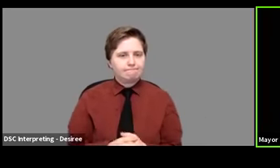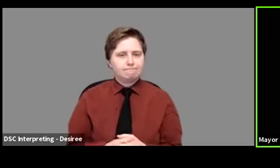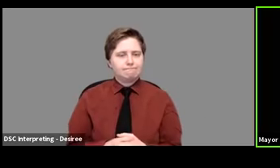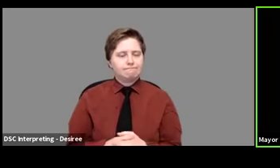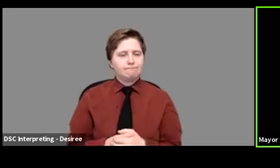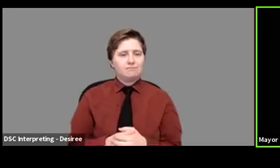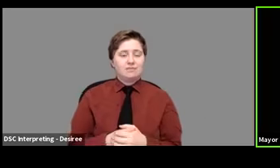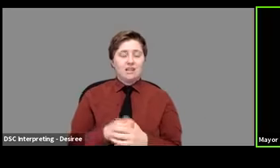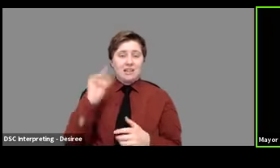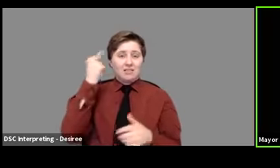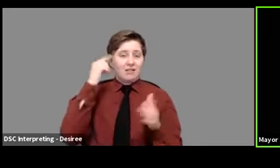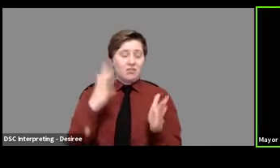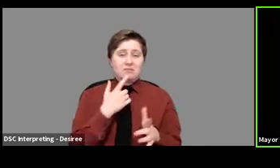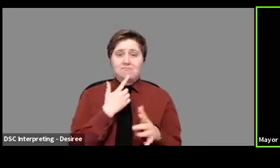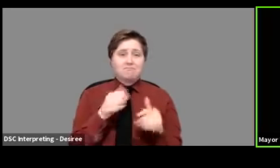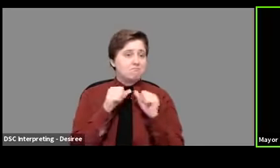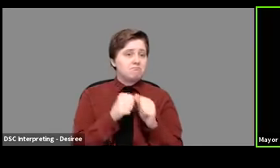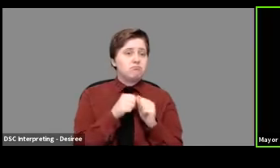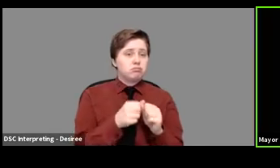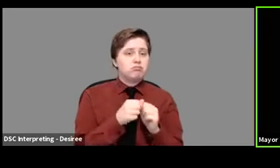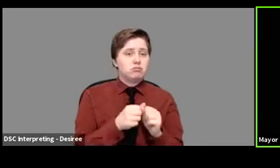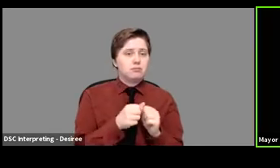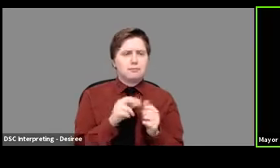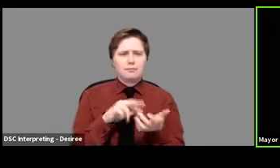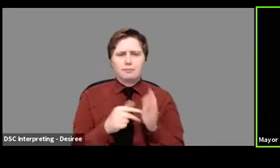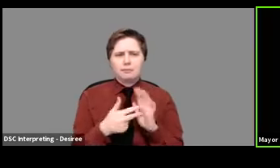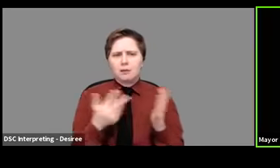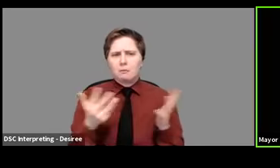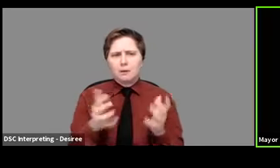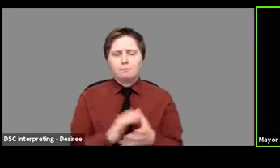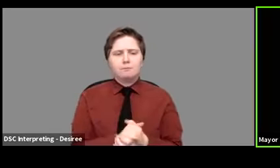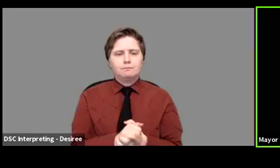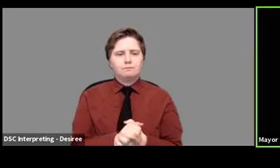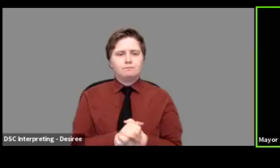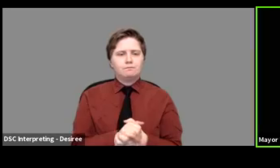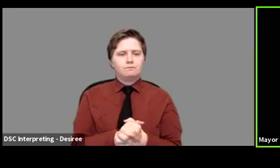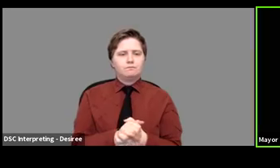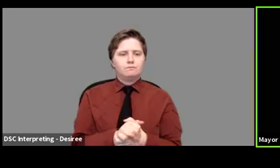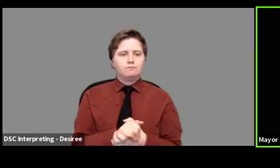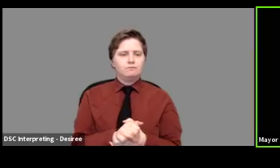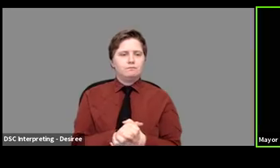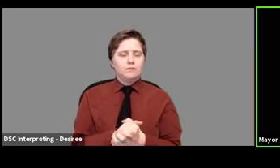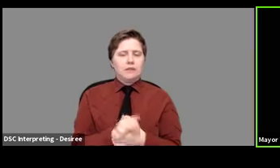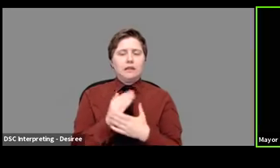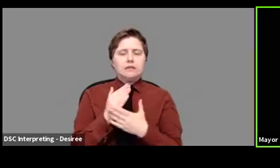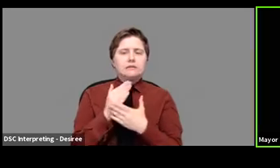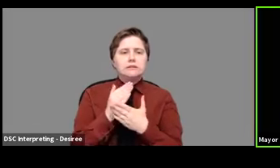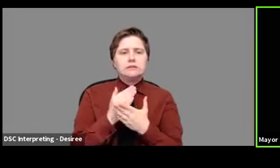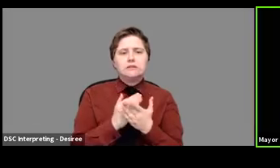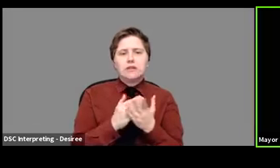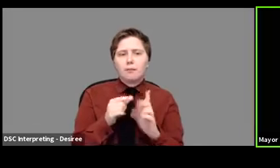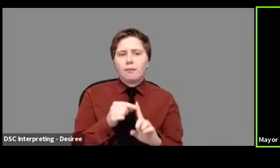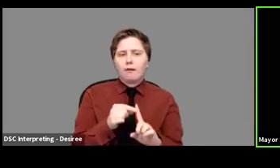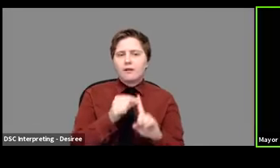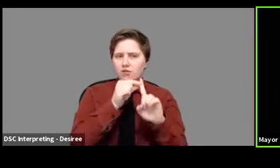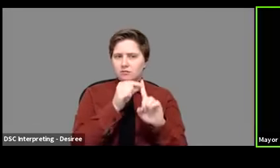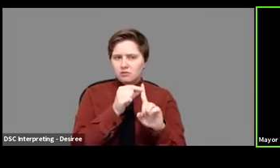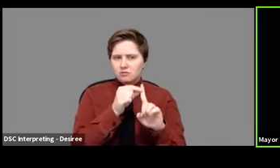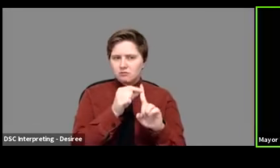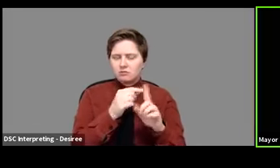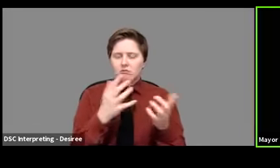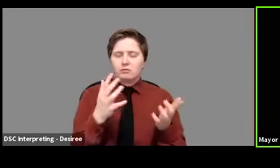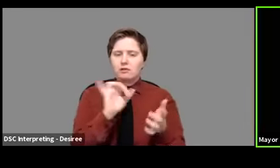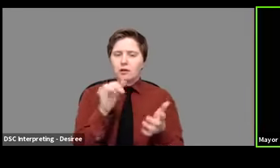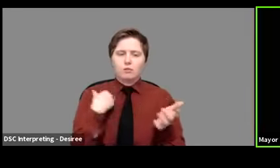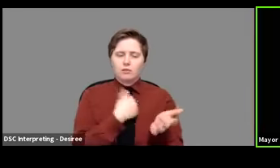stay at home order in place, which means that with some exceptions, the exceptions we're talking